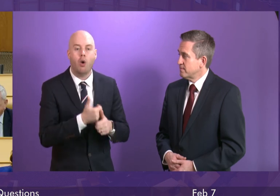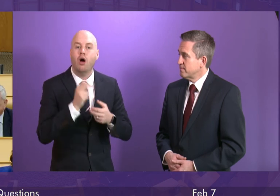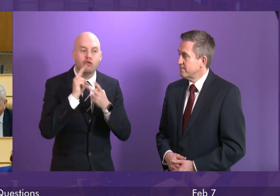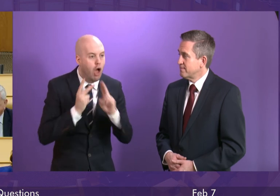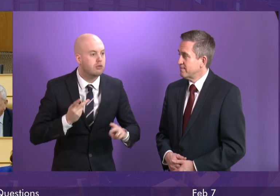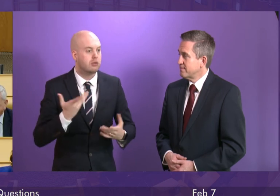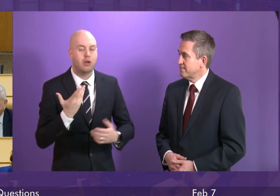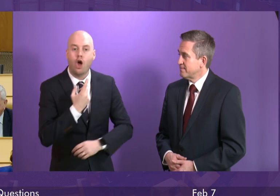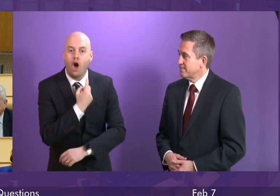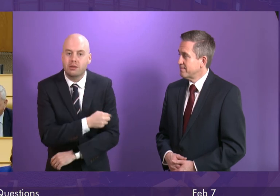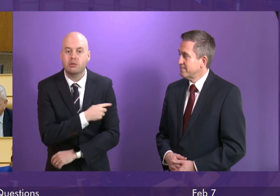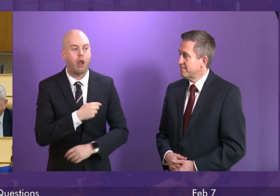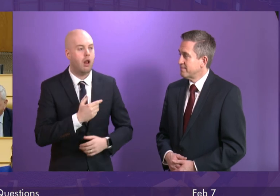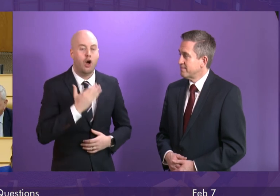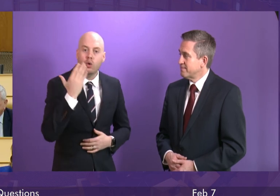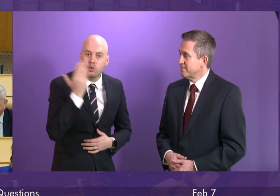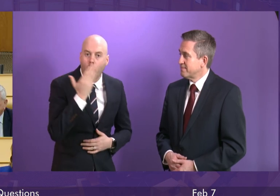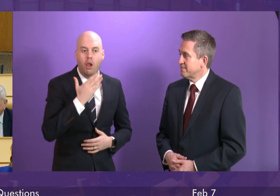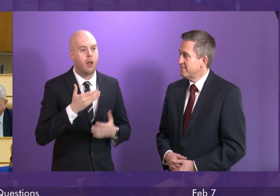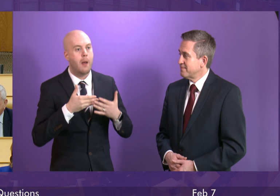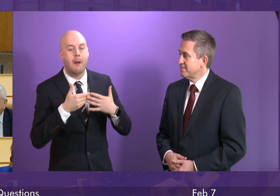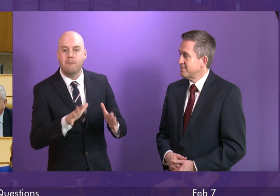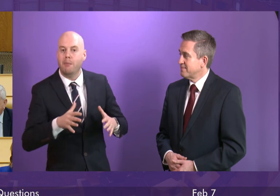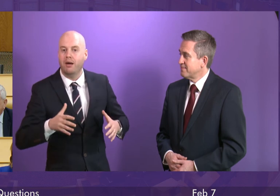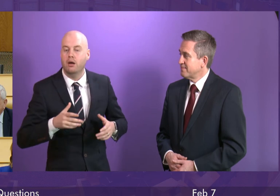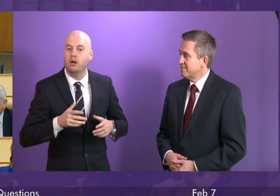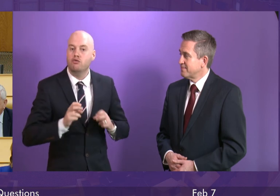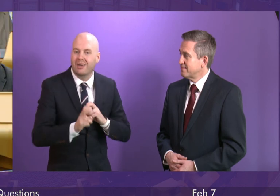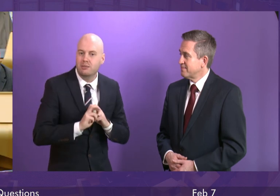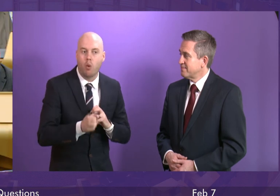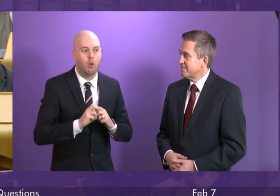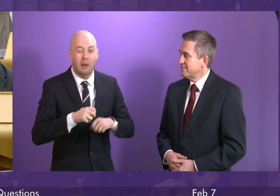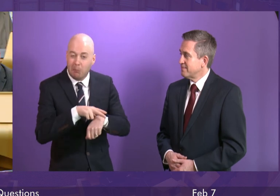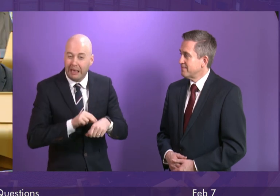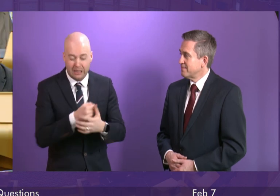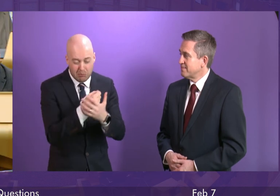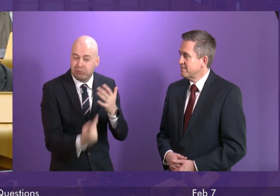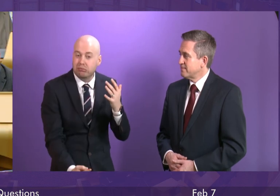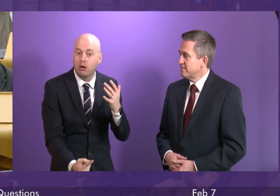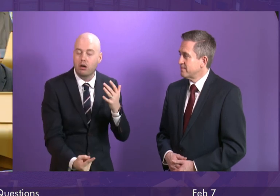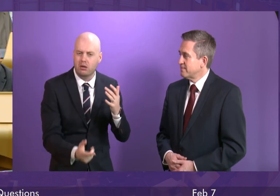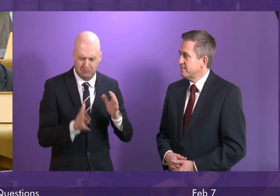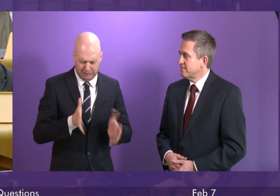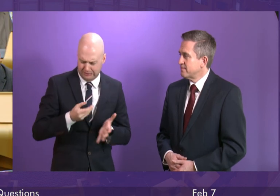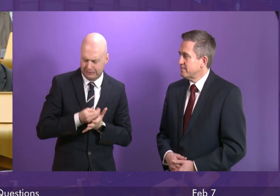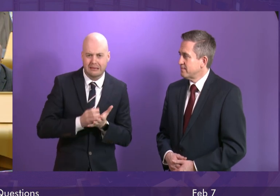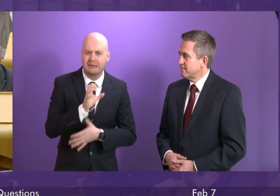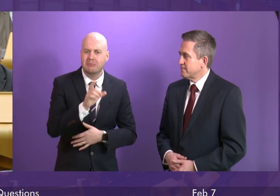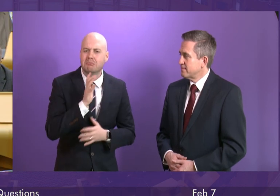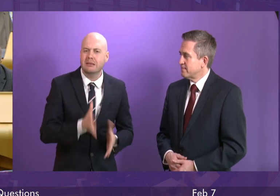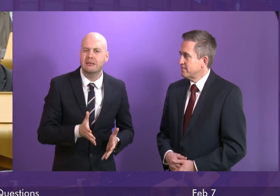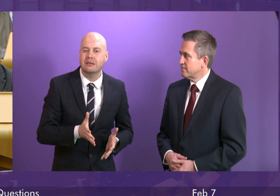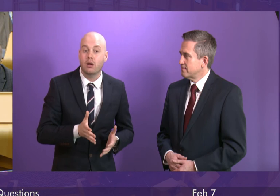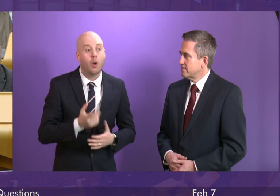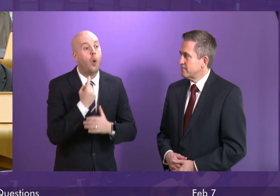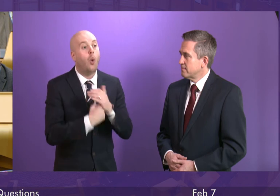schools our public transport networks our police services the whole lot And the Green Party were the only people prepared